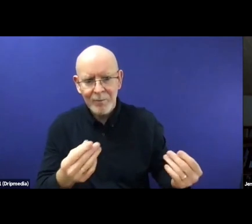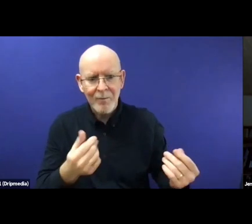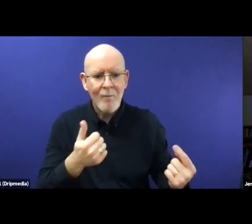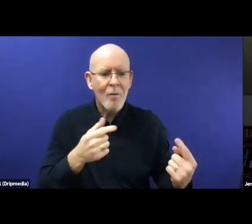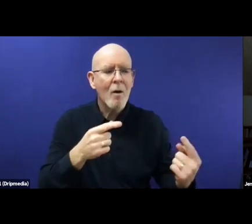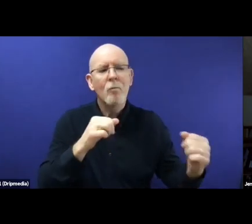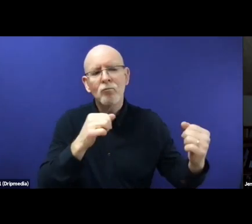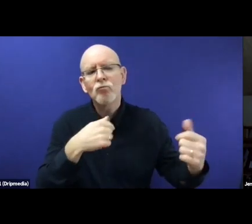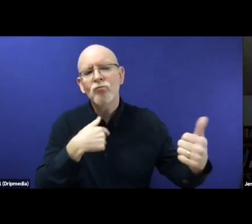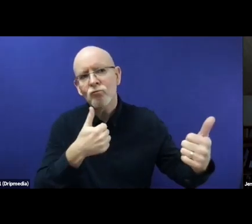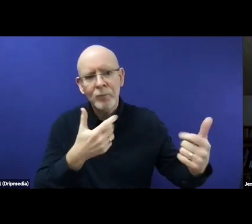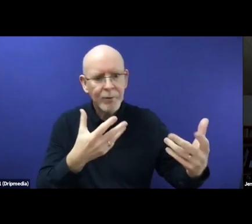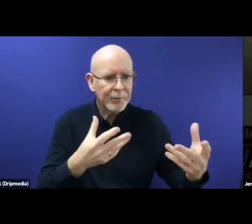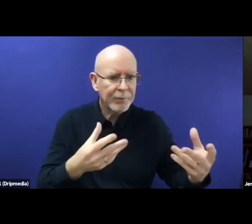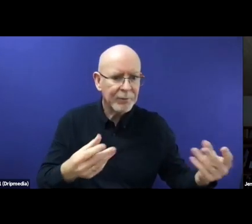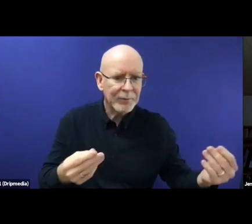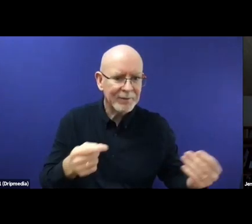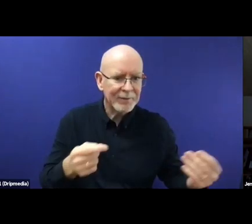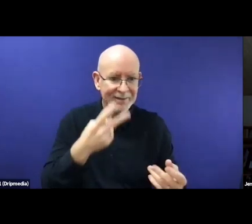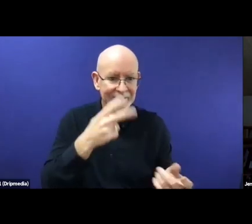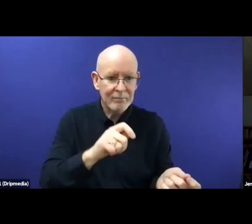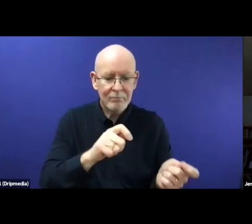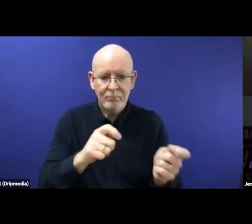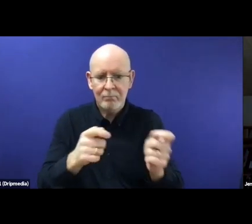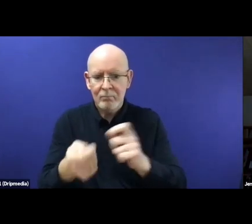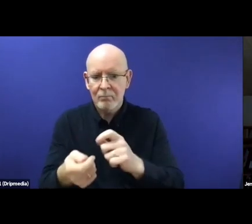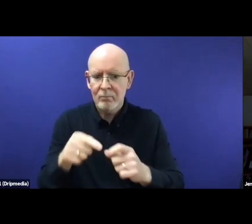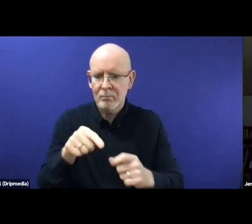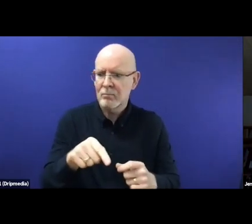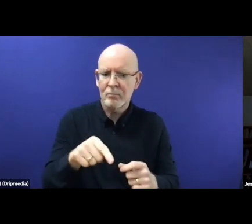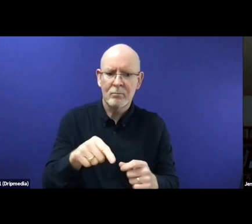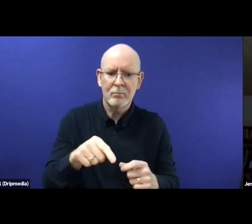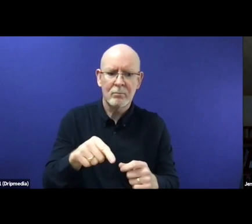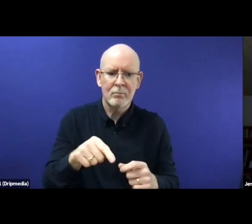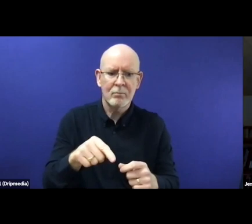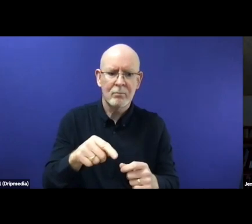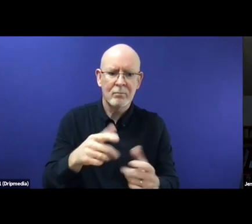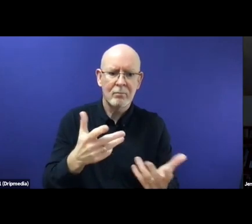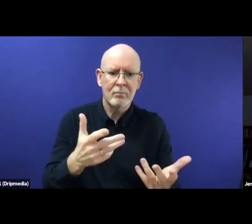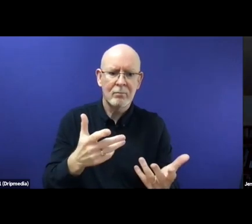is really likely to become more exposed and to be given higher priority.